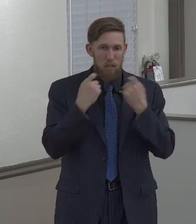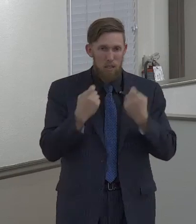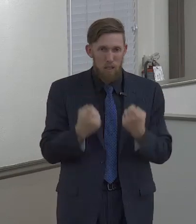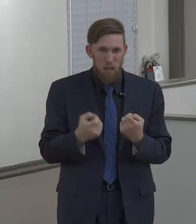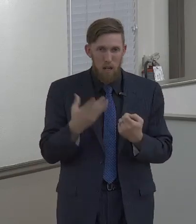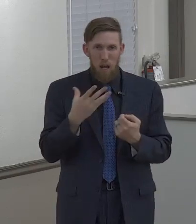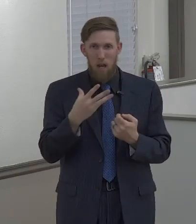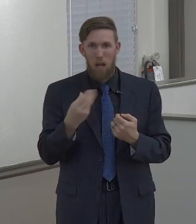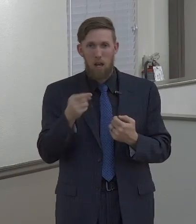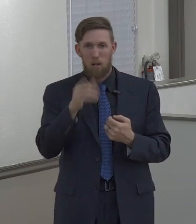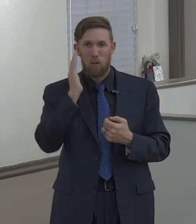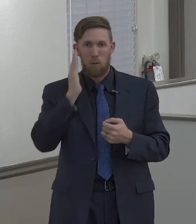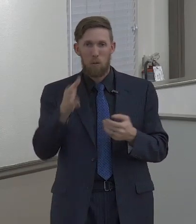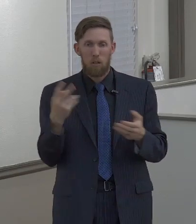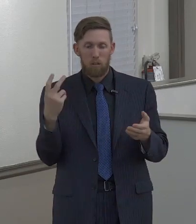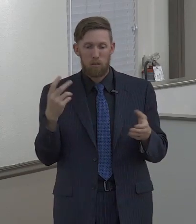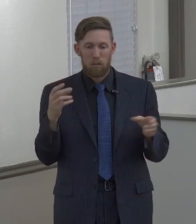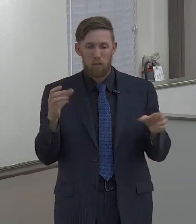become actions.